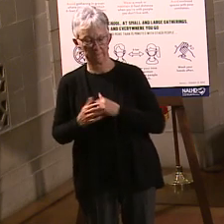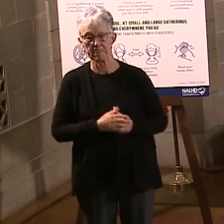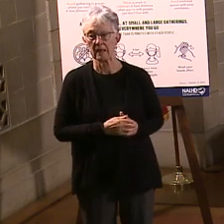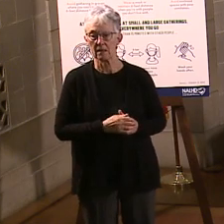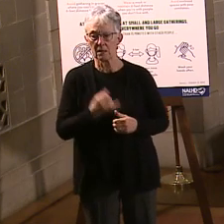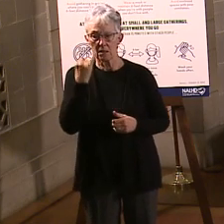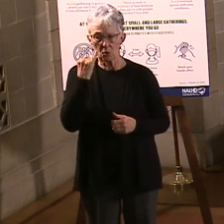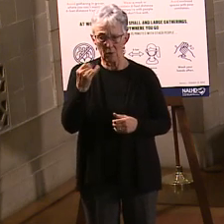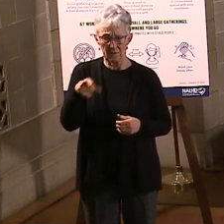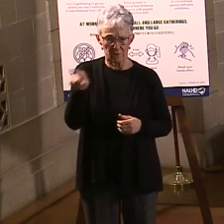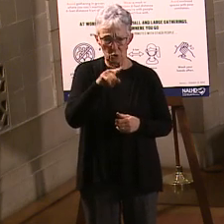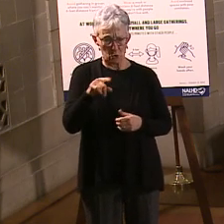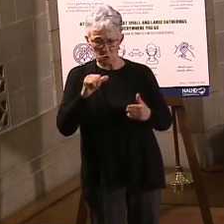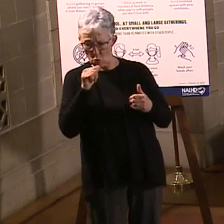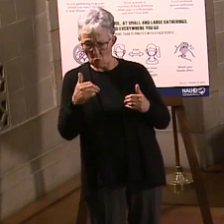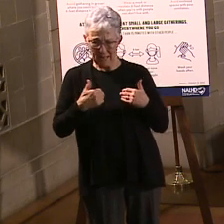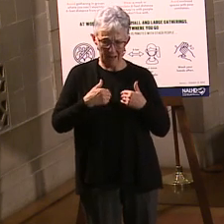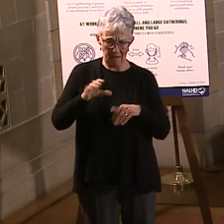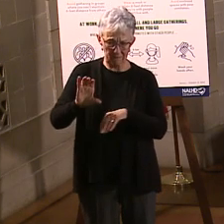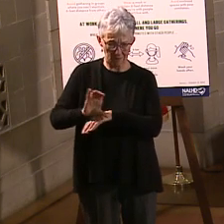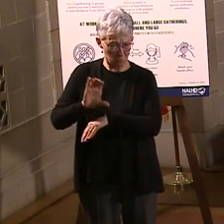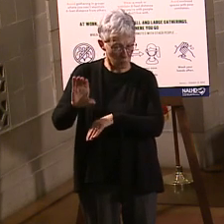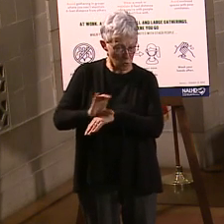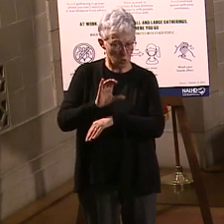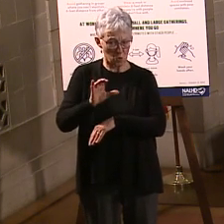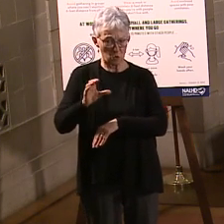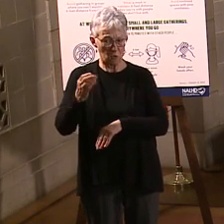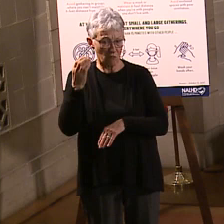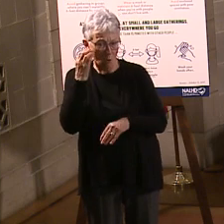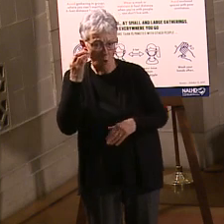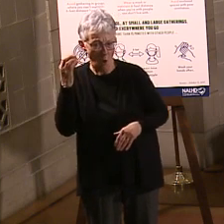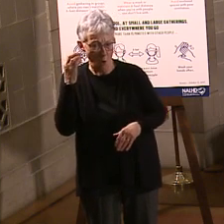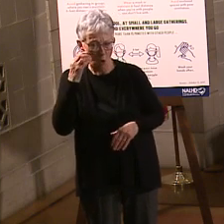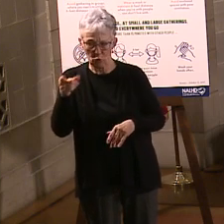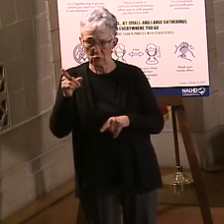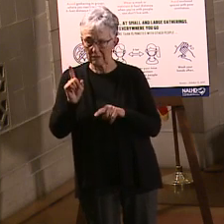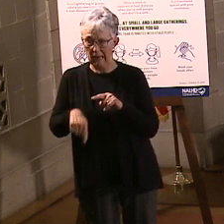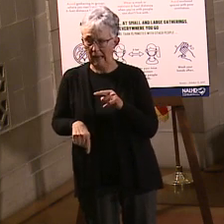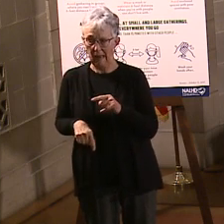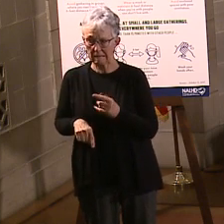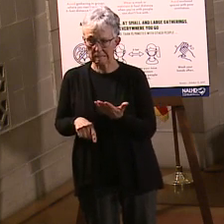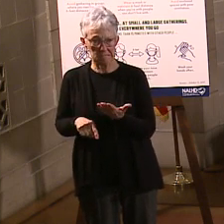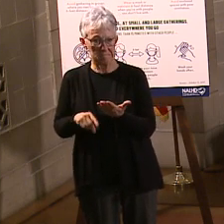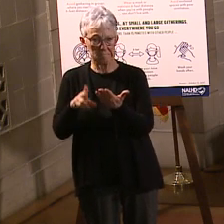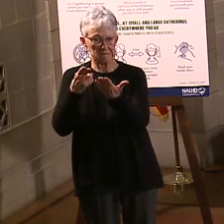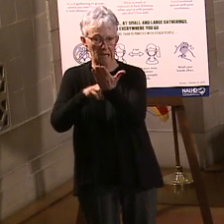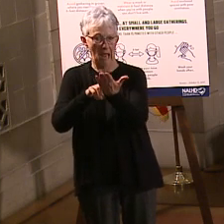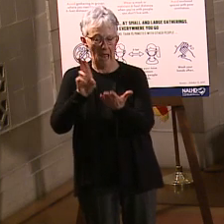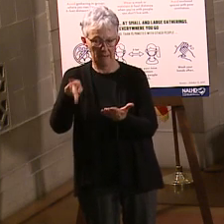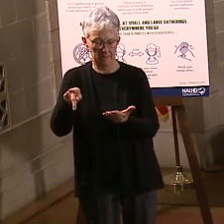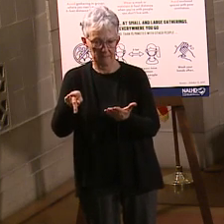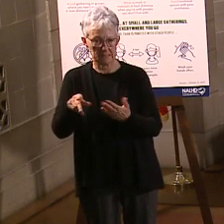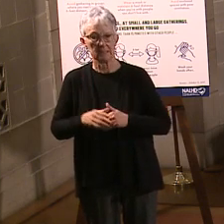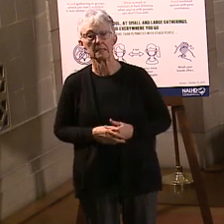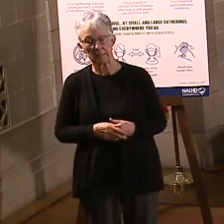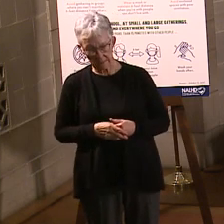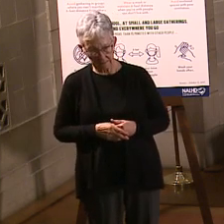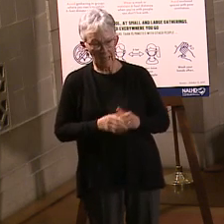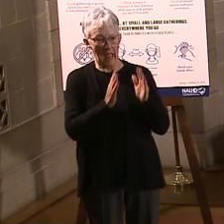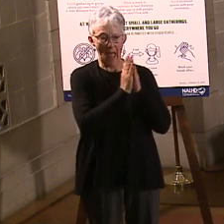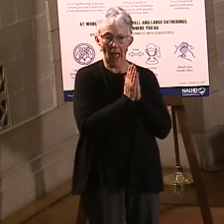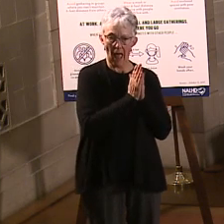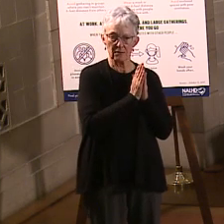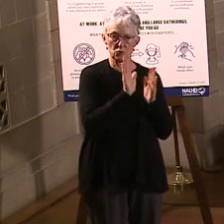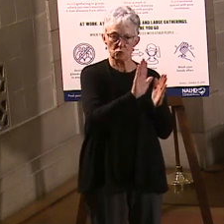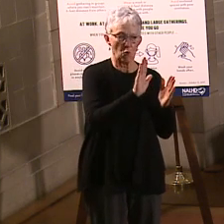the first thing that we would suggest is ask a friend or relative to register for you. And if you don't have an email address and you trust them or the phone